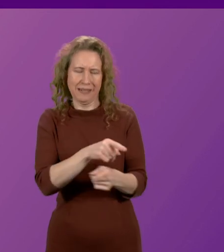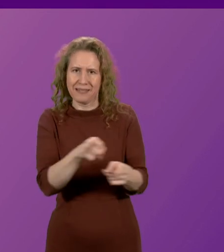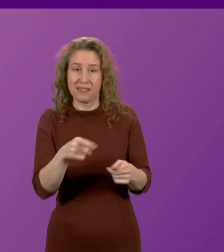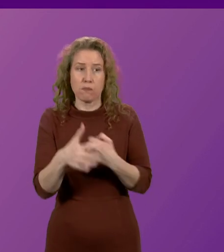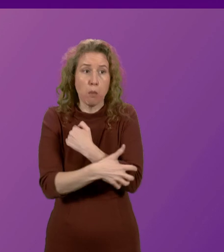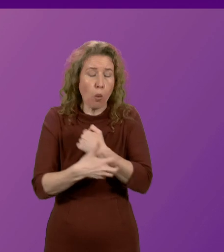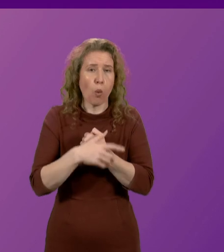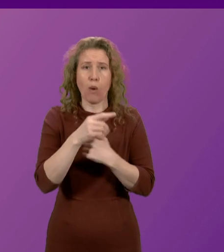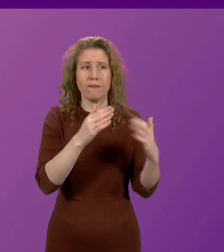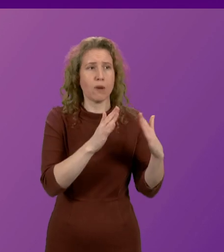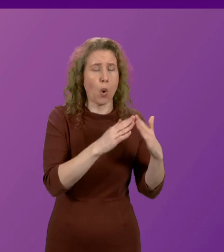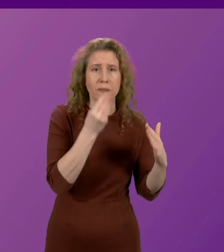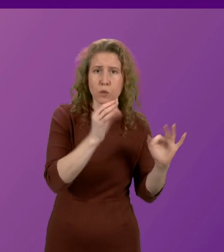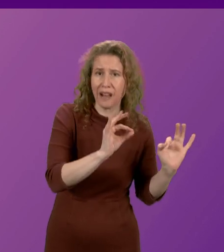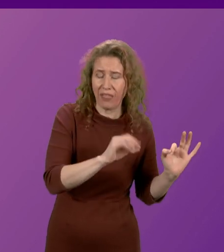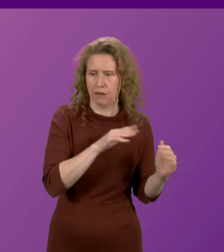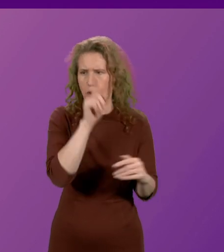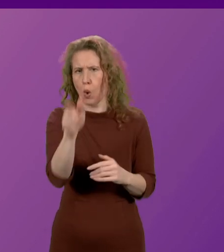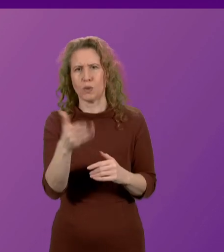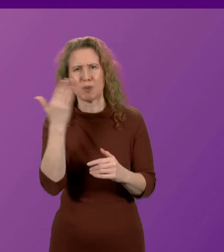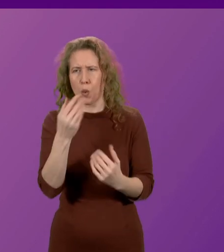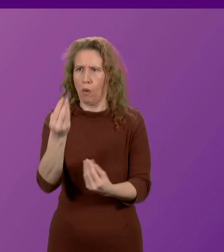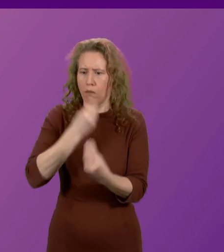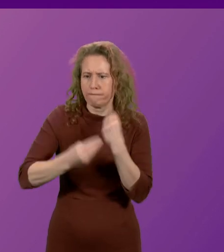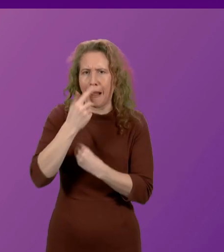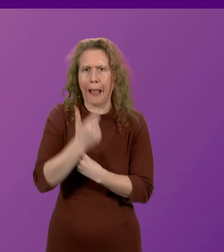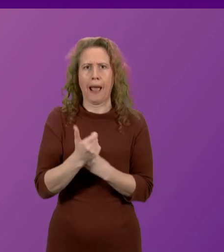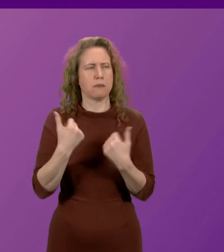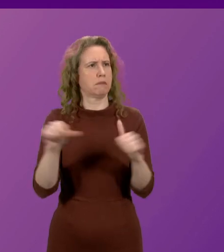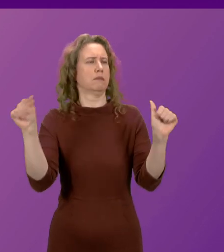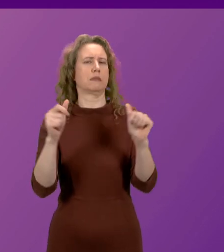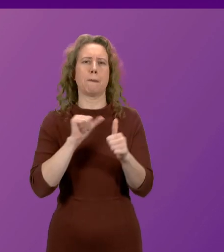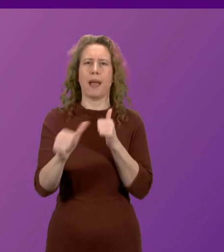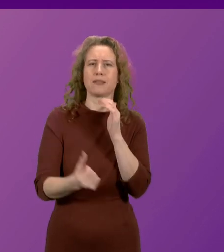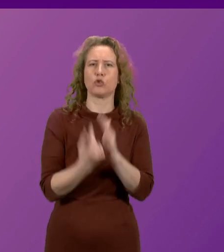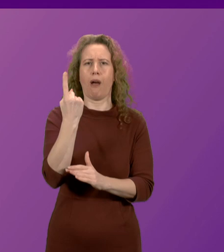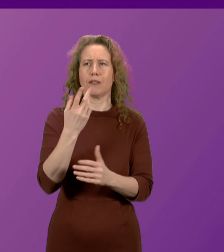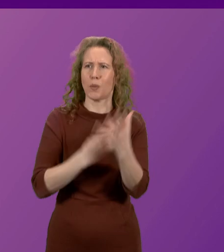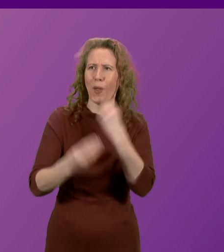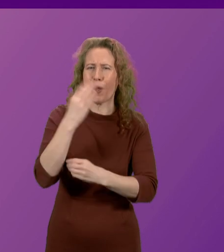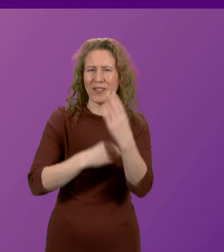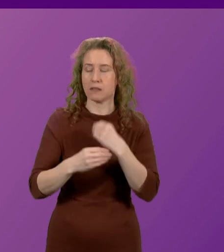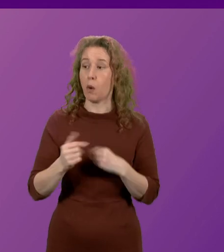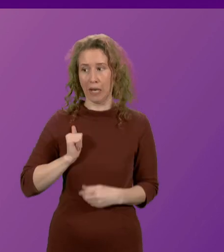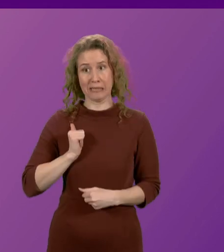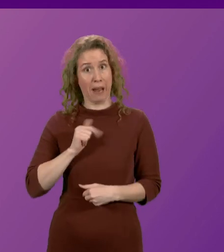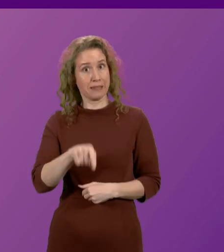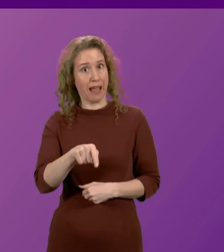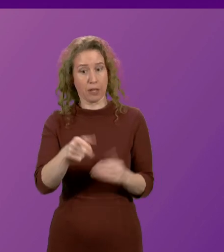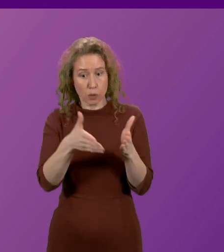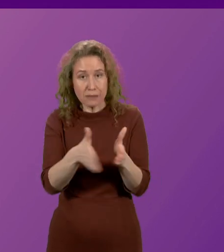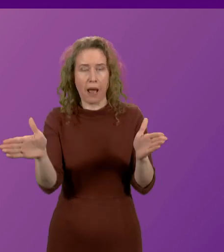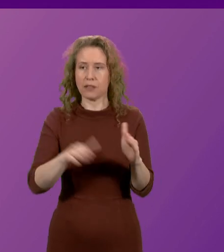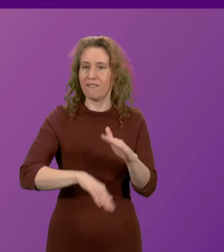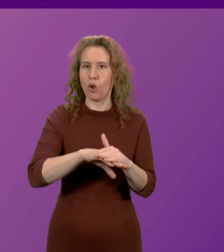poverty and make sure every child has the best chance at school. We were on course to expand that to every child in